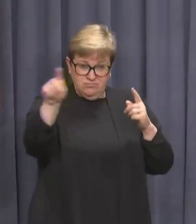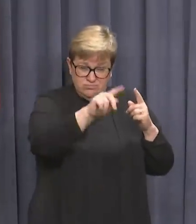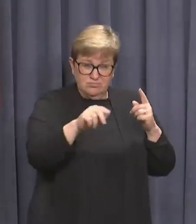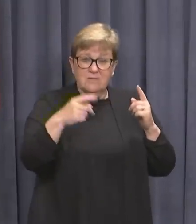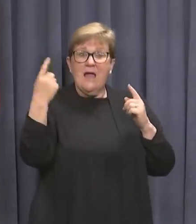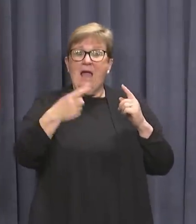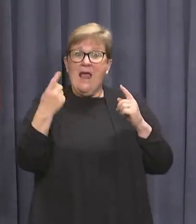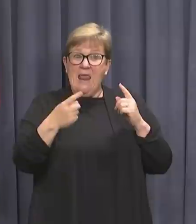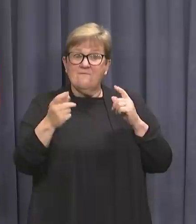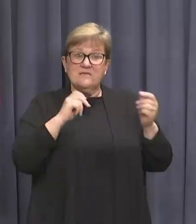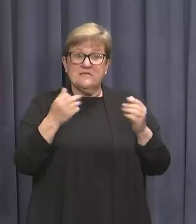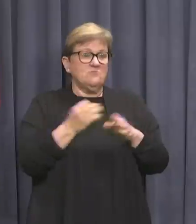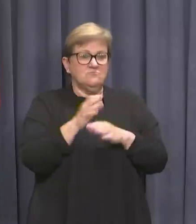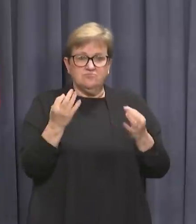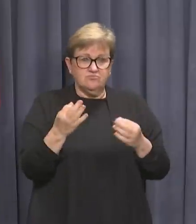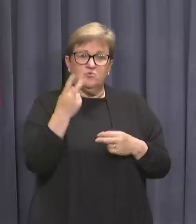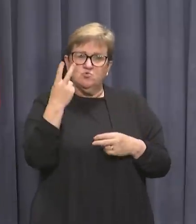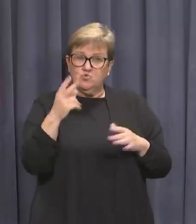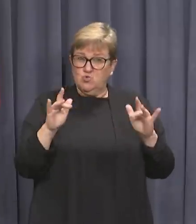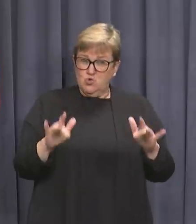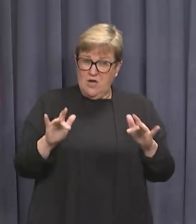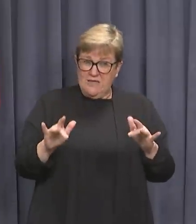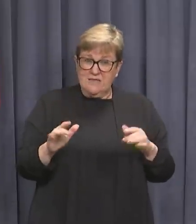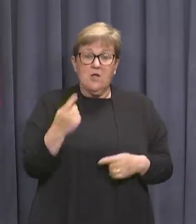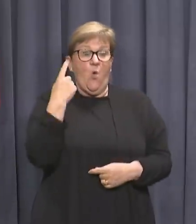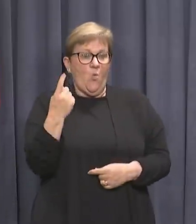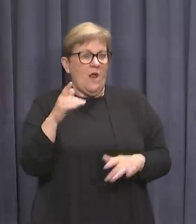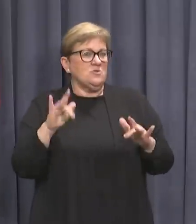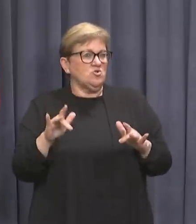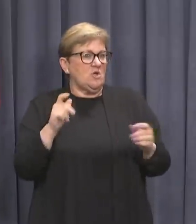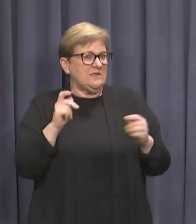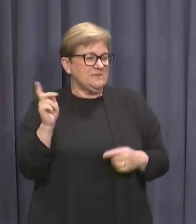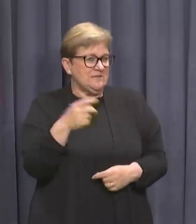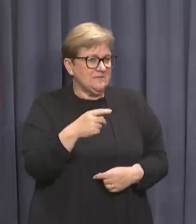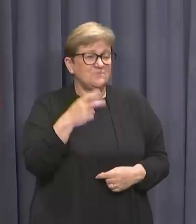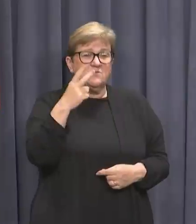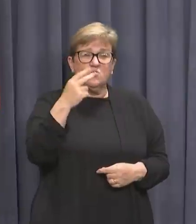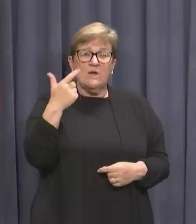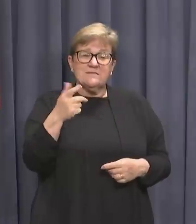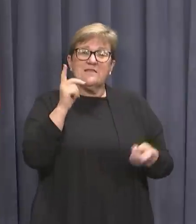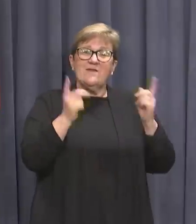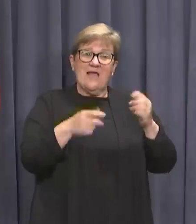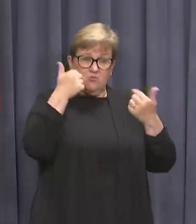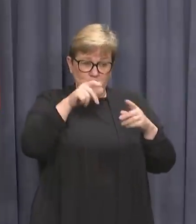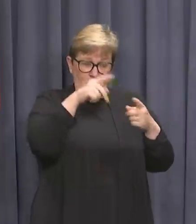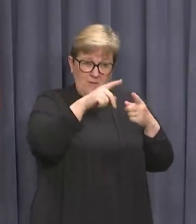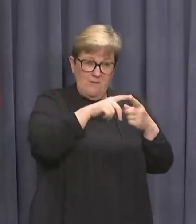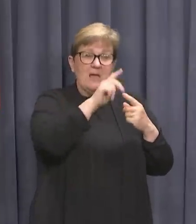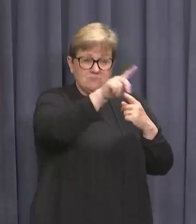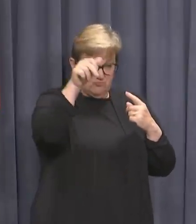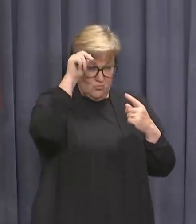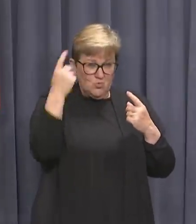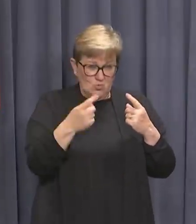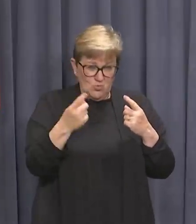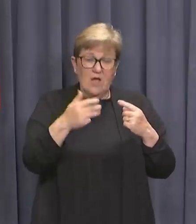have tested negative, 2 results are pending and 1 is yet to be tested. 27 casual contacts have been identified,